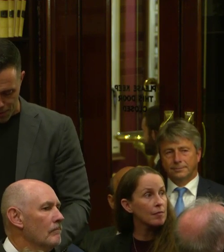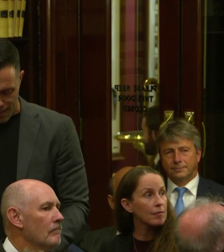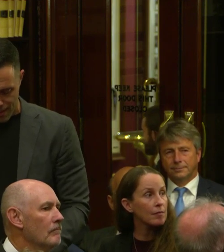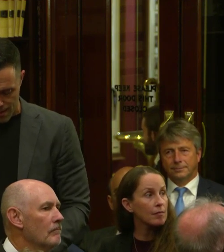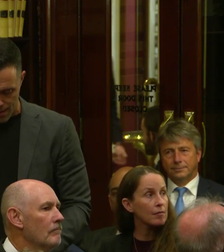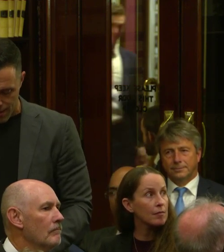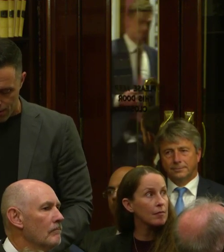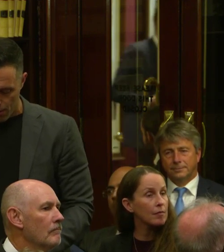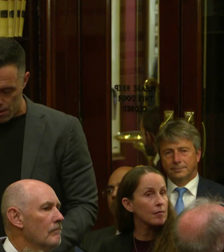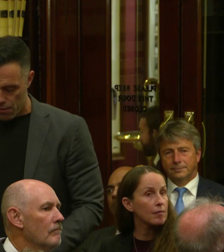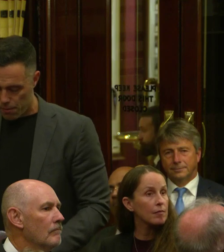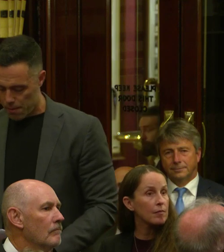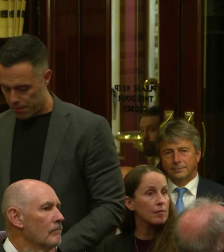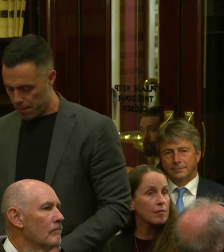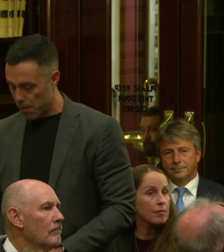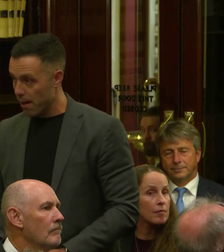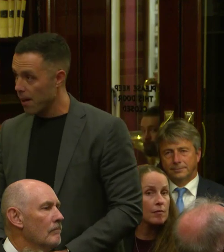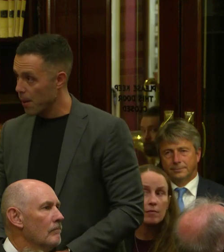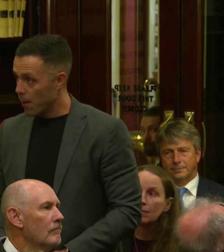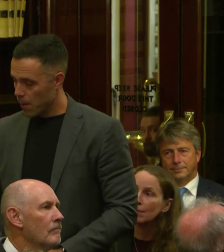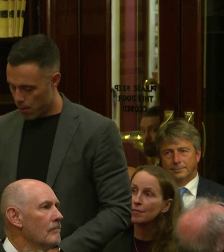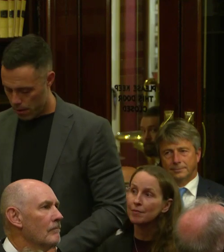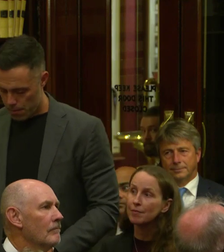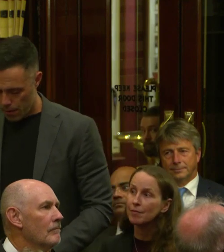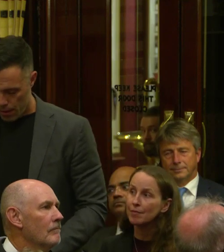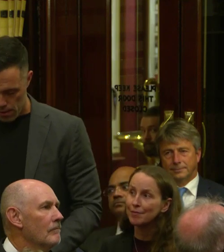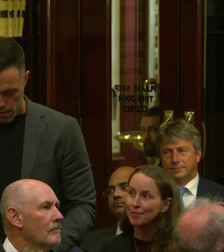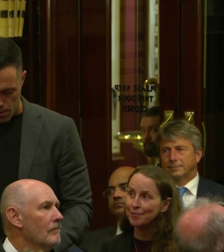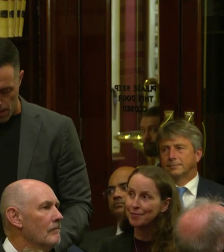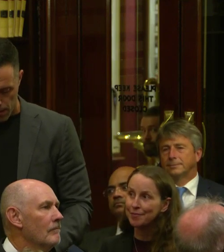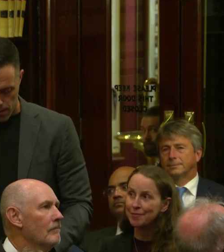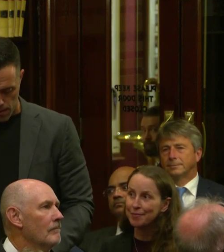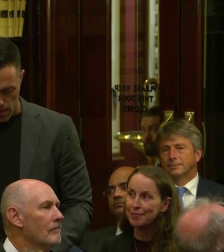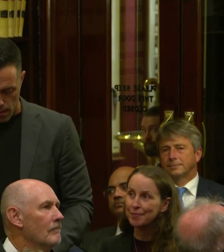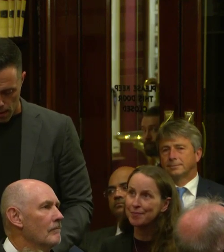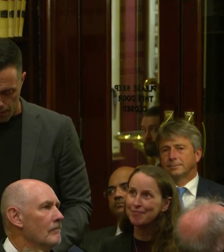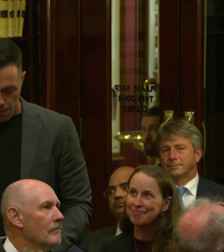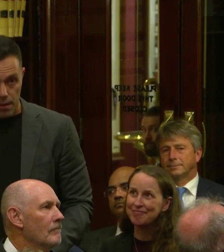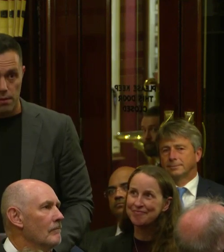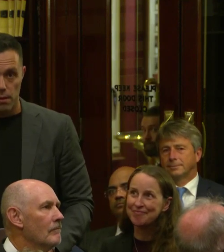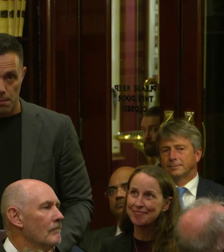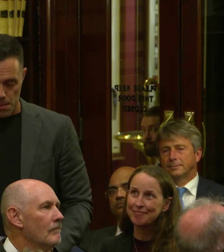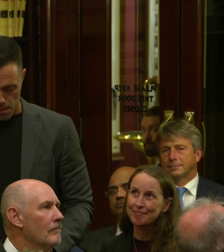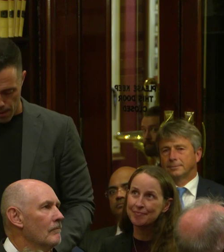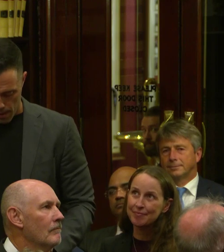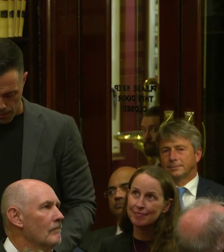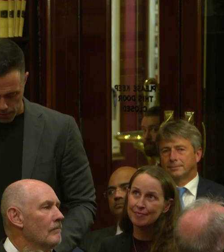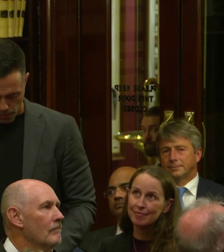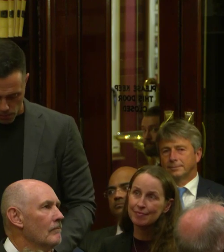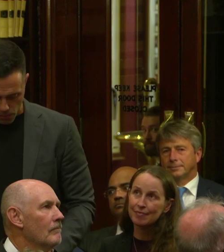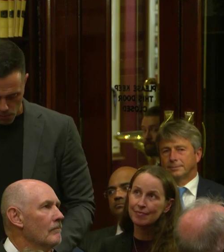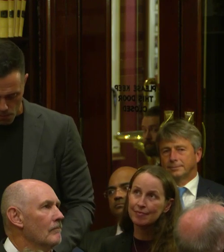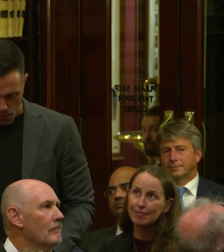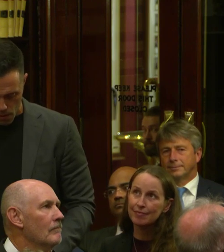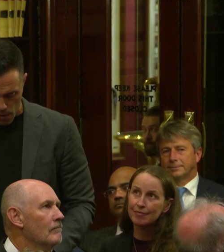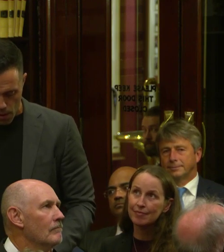Honourable Michael Daly, Attorney General Member for Maroobah, where my community is situated, Government Ministers and Members of Parliament.